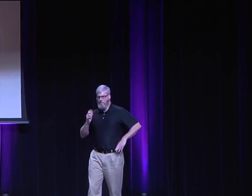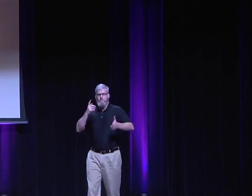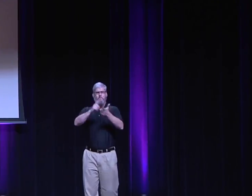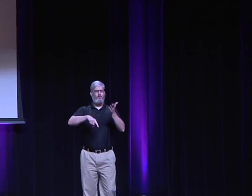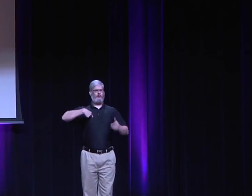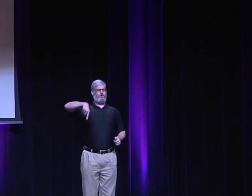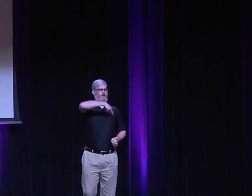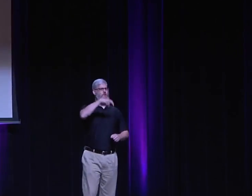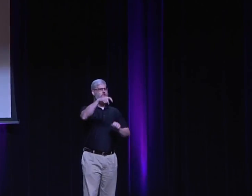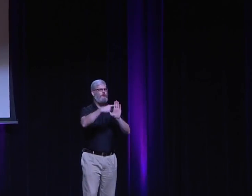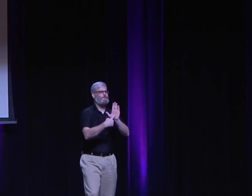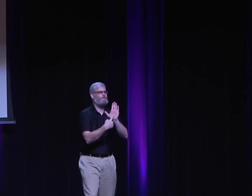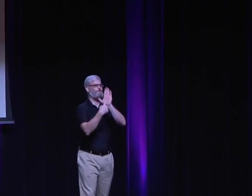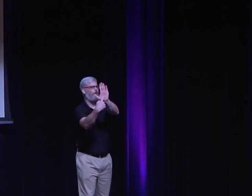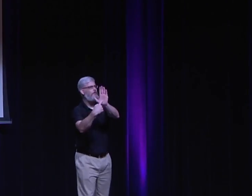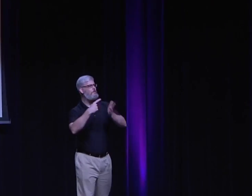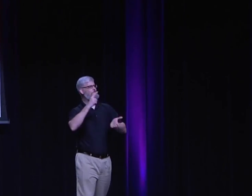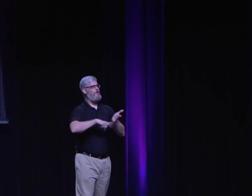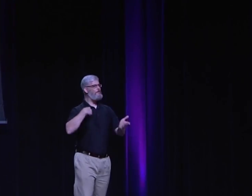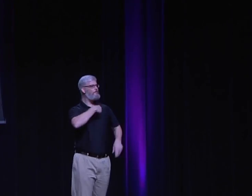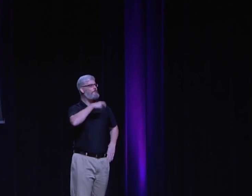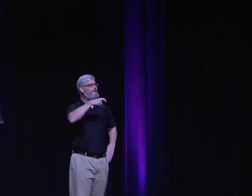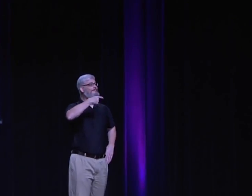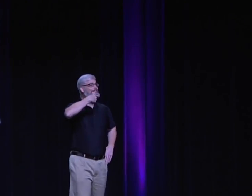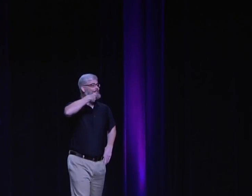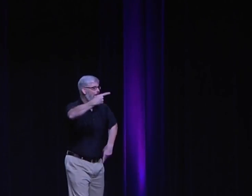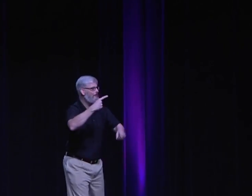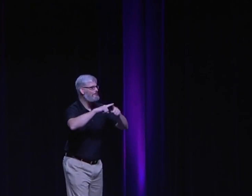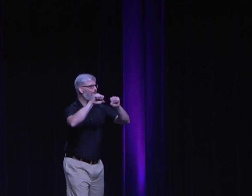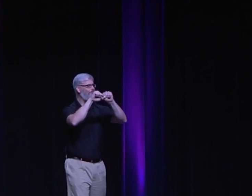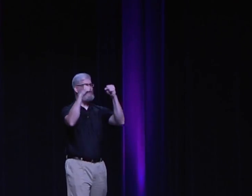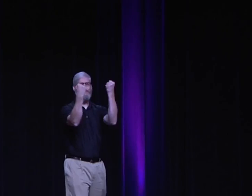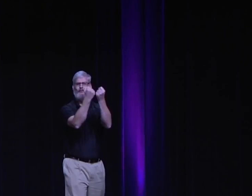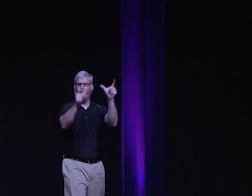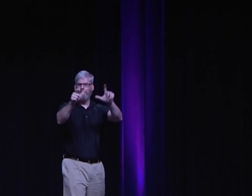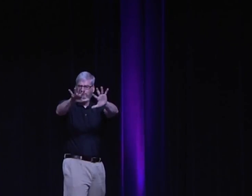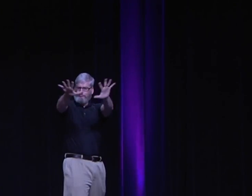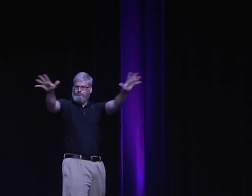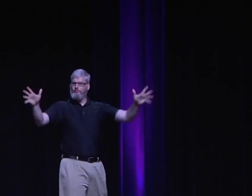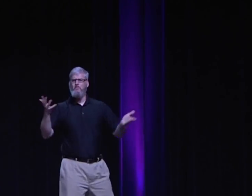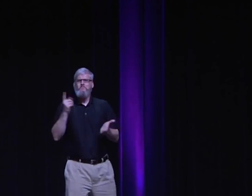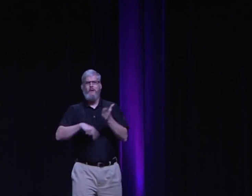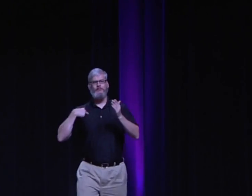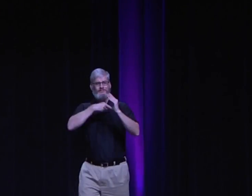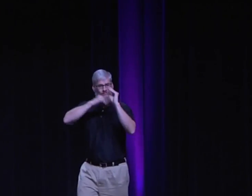And I tried to figure out, you know, what is next? What are we supposed to be telling to people, to society?